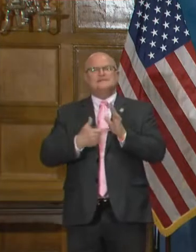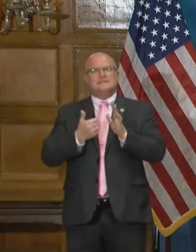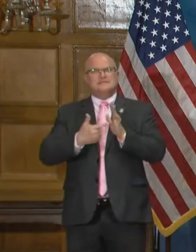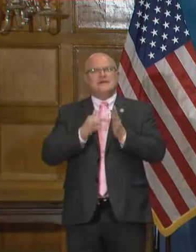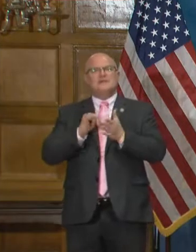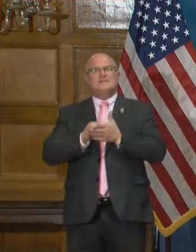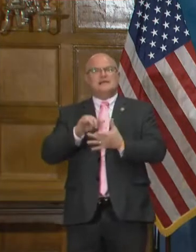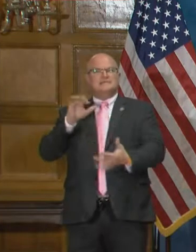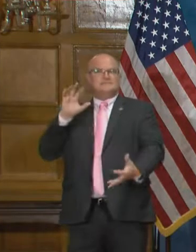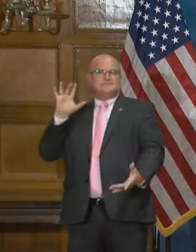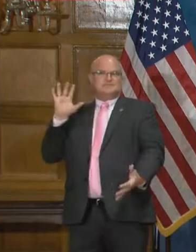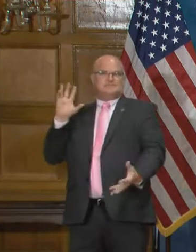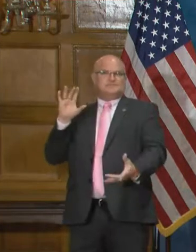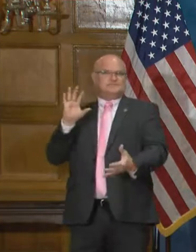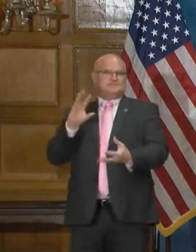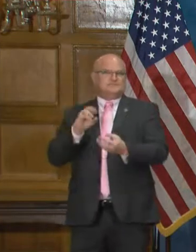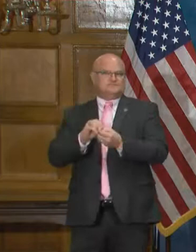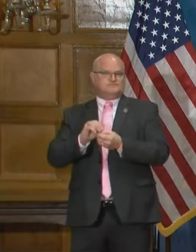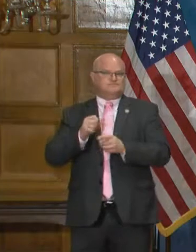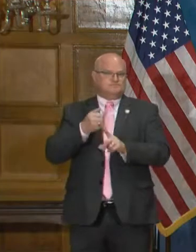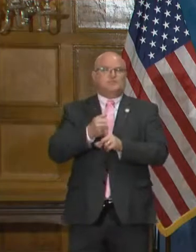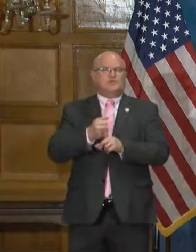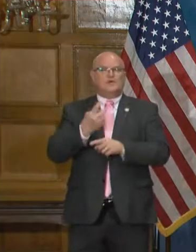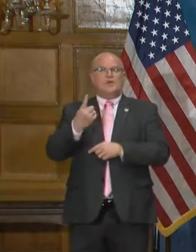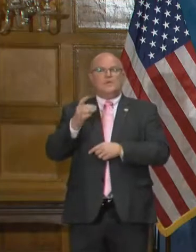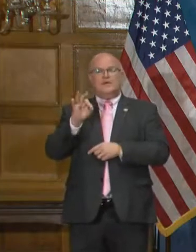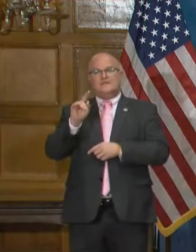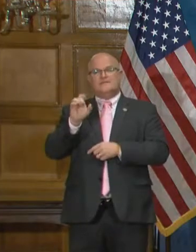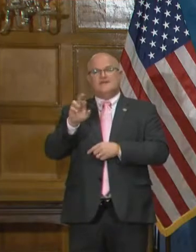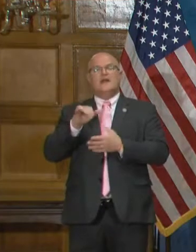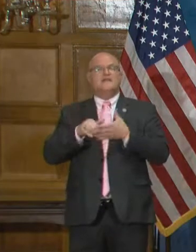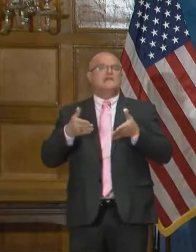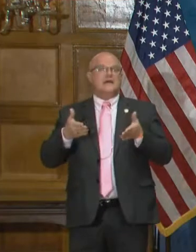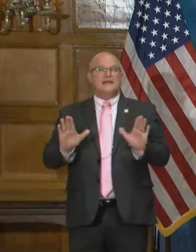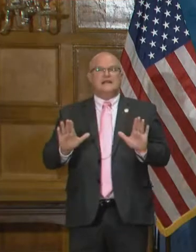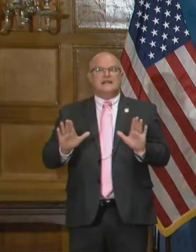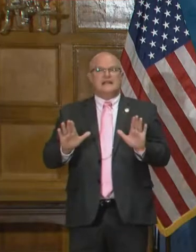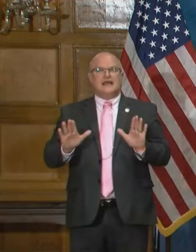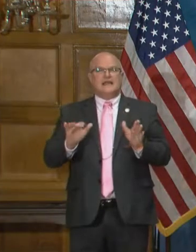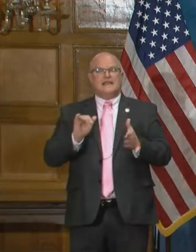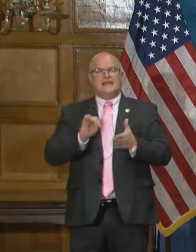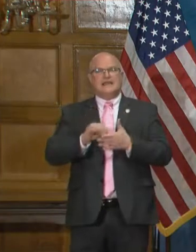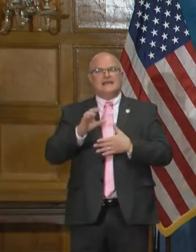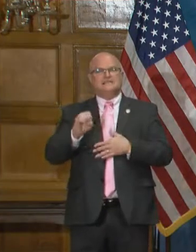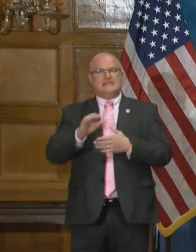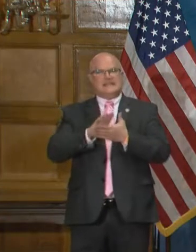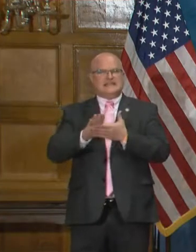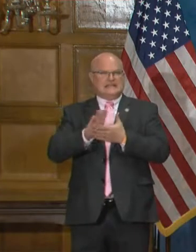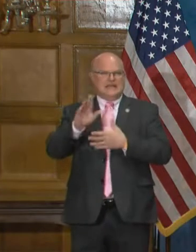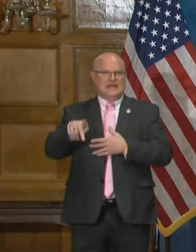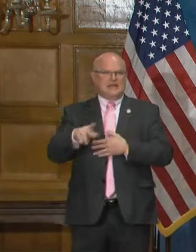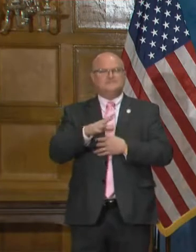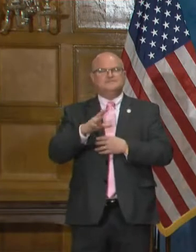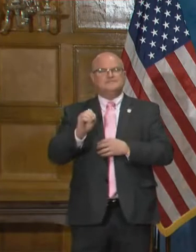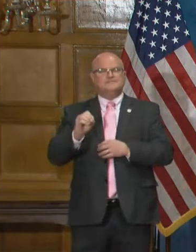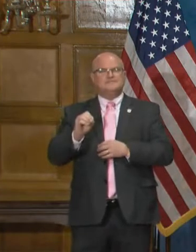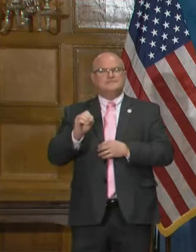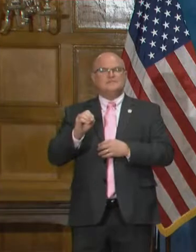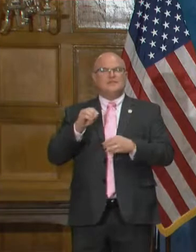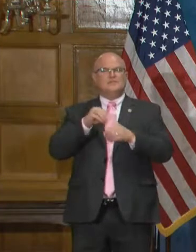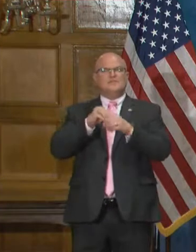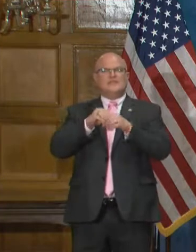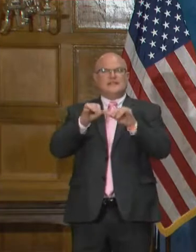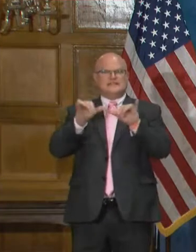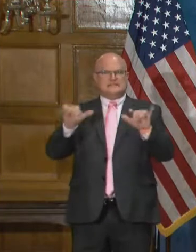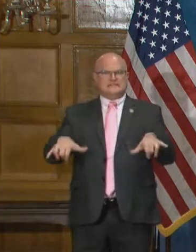that's an accumulation. And so that's one factor that allows, uh, that has to be, uh, cleaned up and, uh, inserted